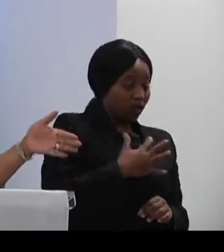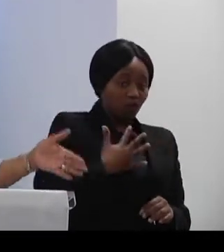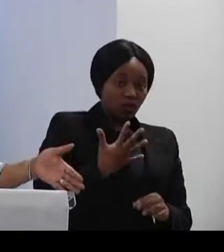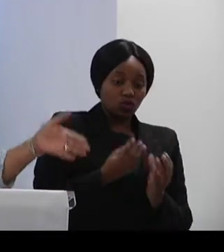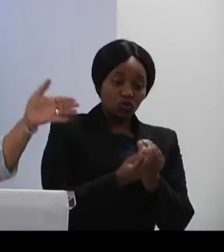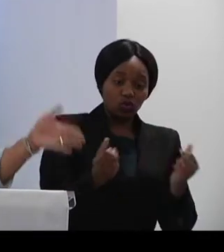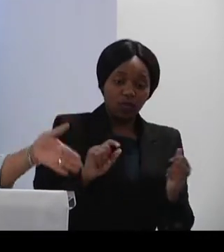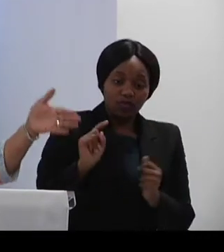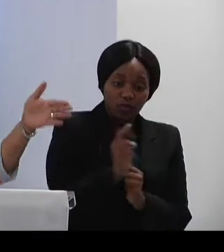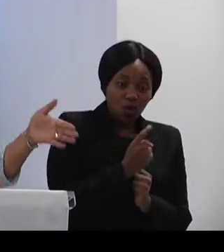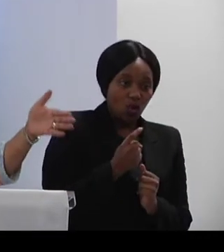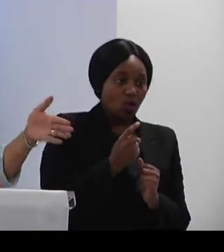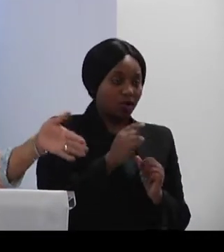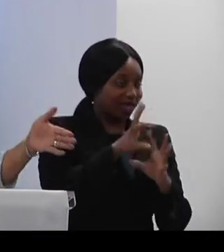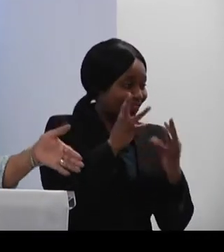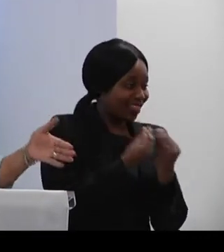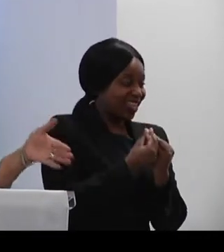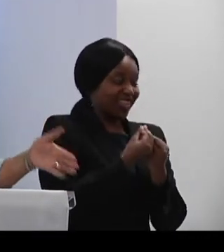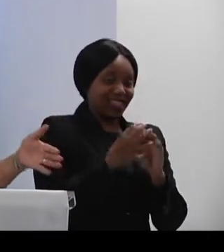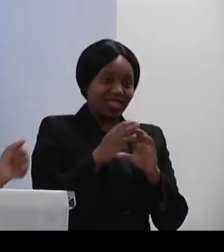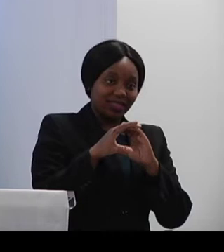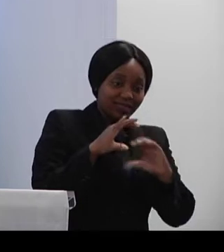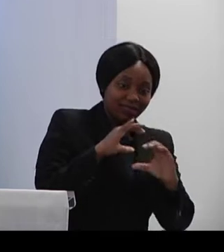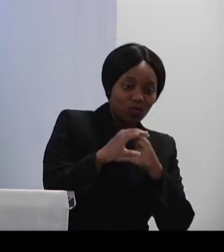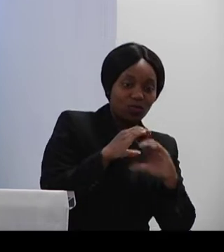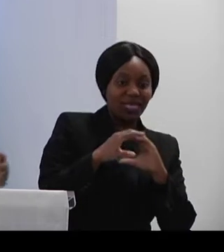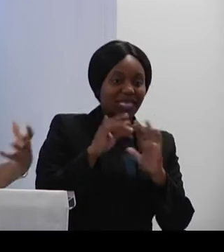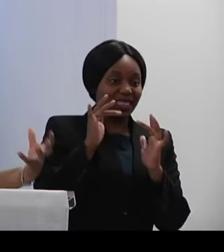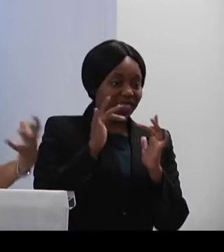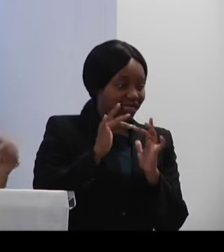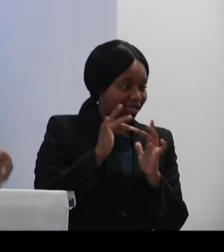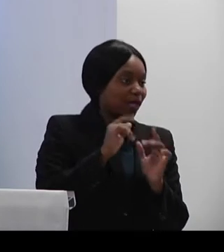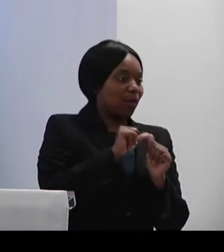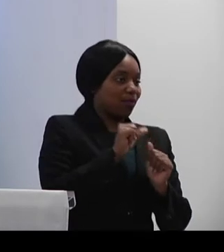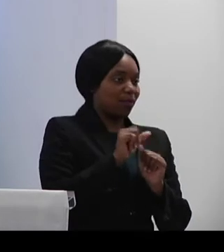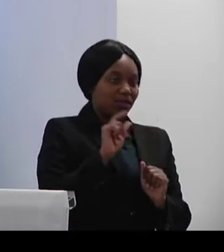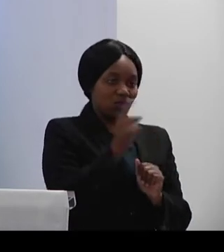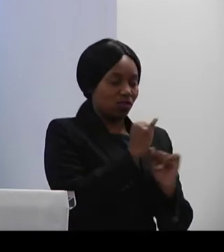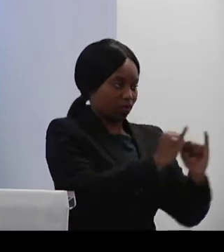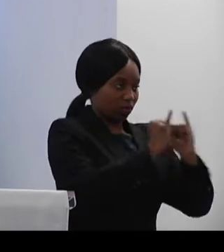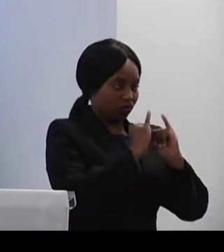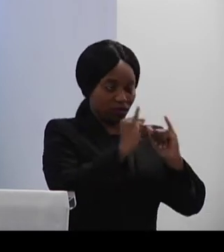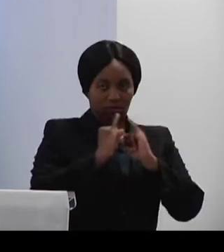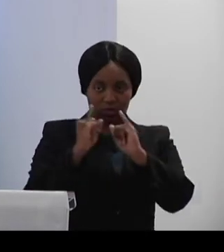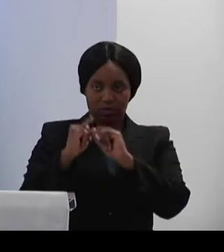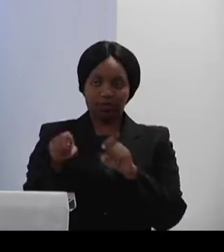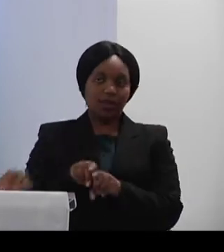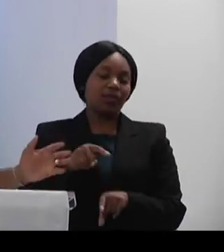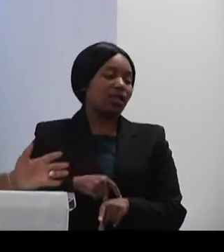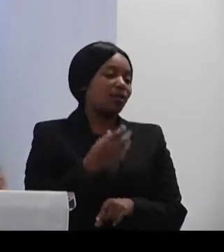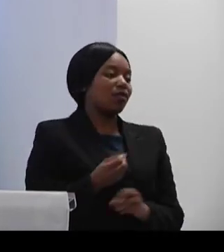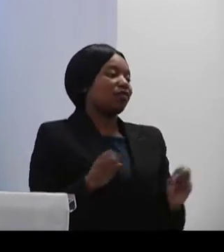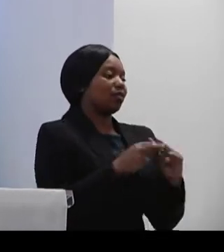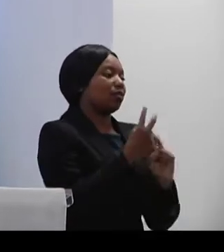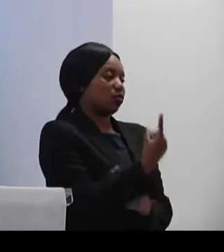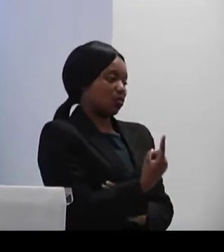deal with everything that has to do with this particular sector, let's bring everybody under one roof. But